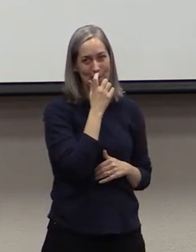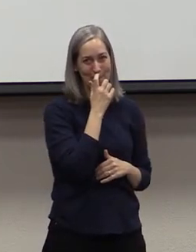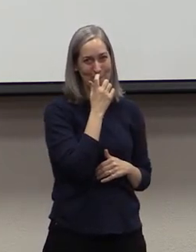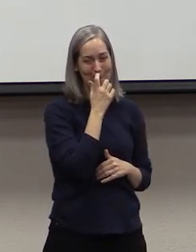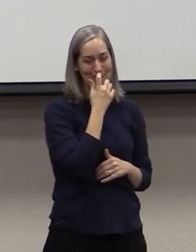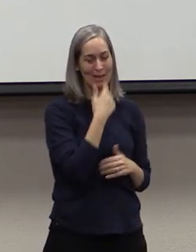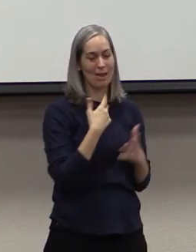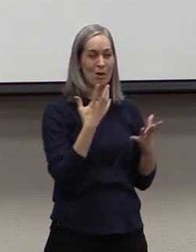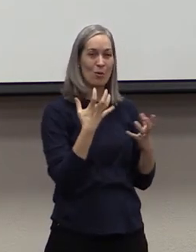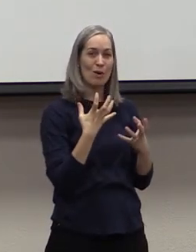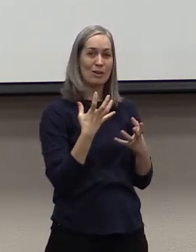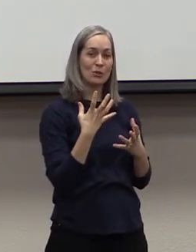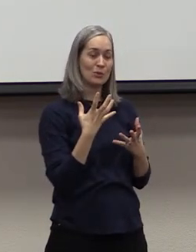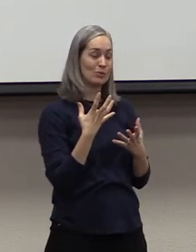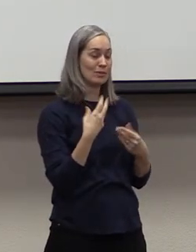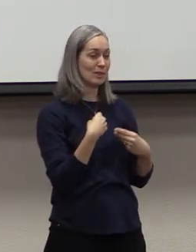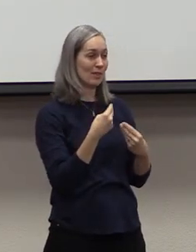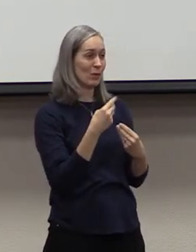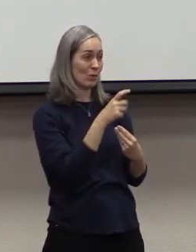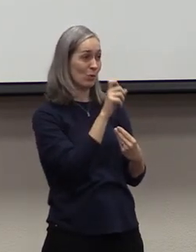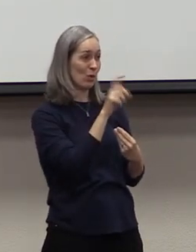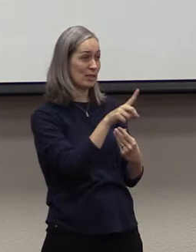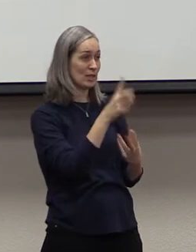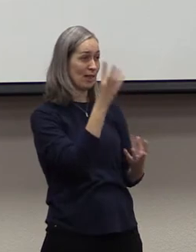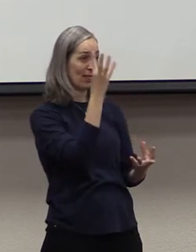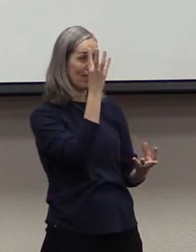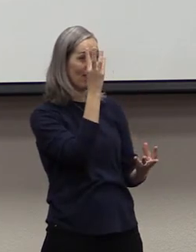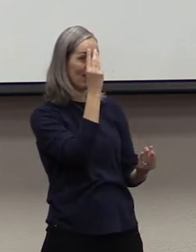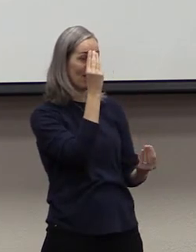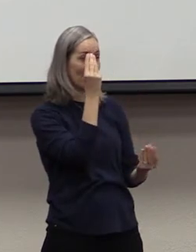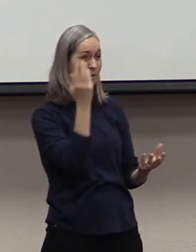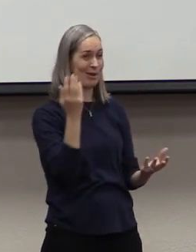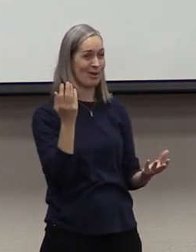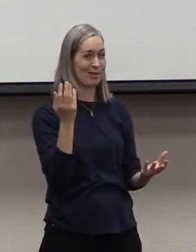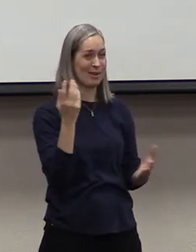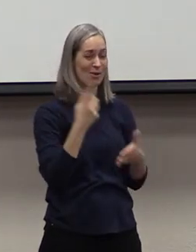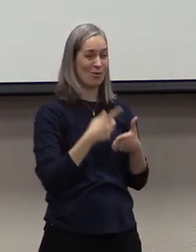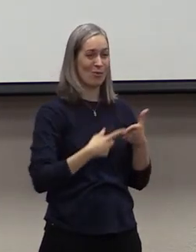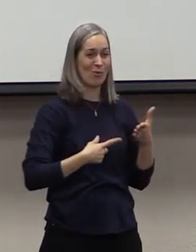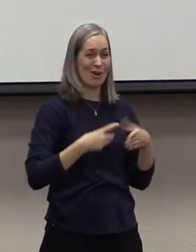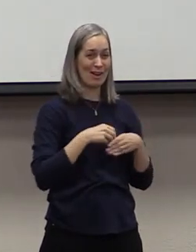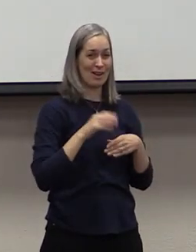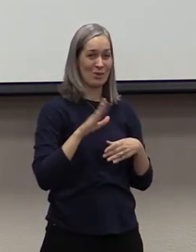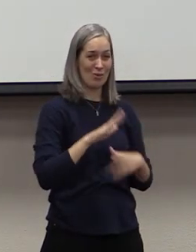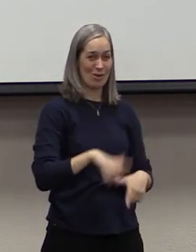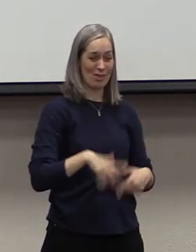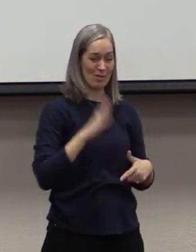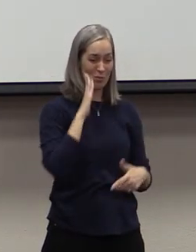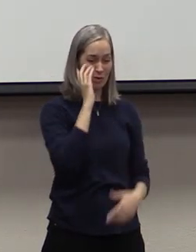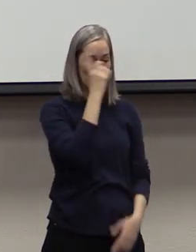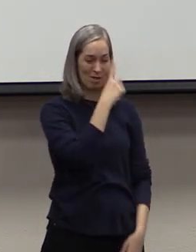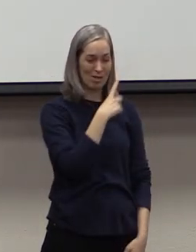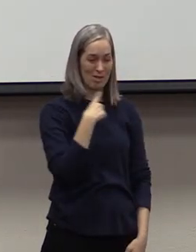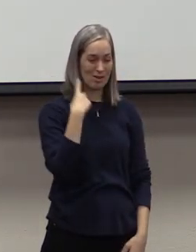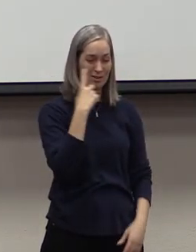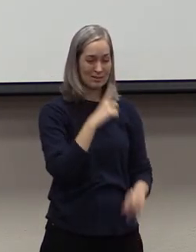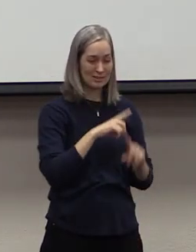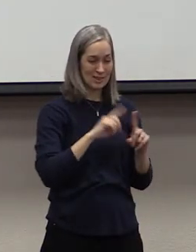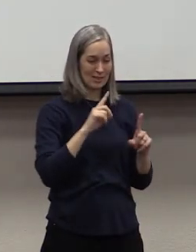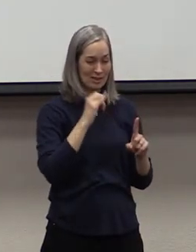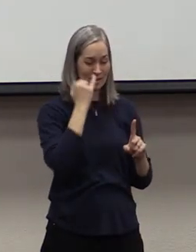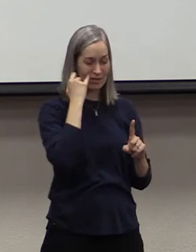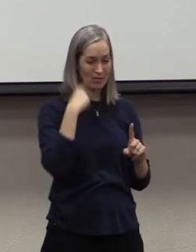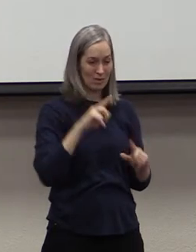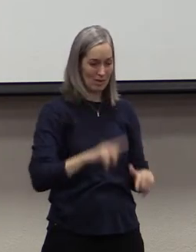I want to leave you with this question to constantly think about. What in your life would look different if you were